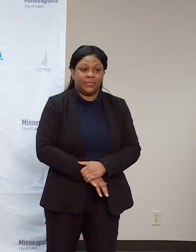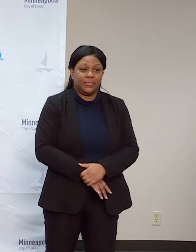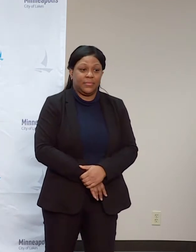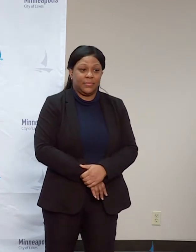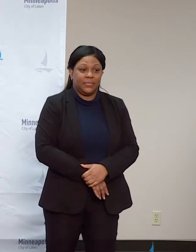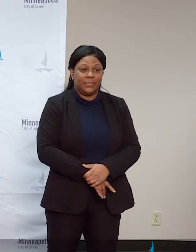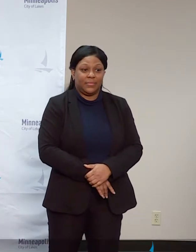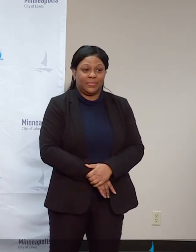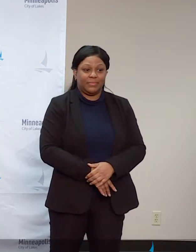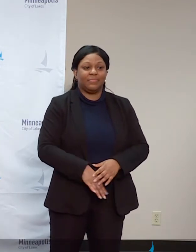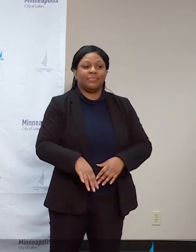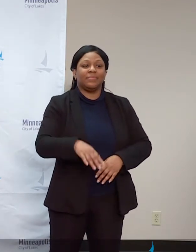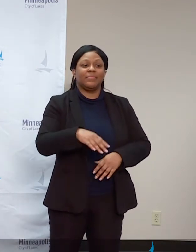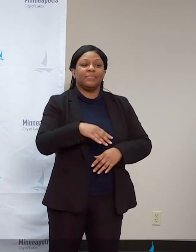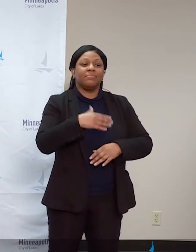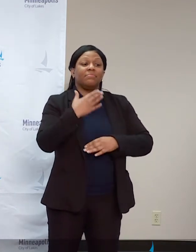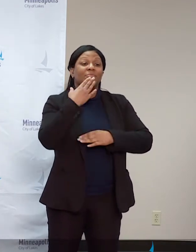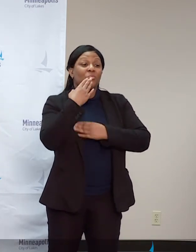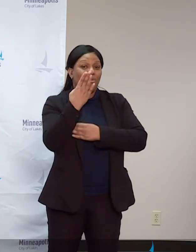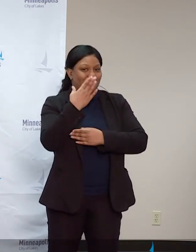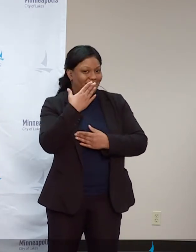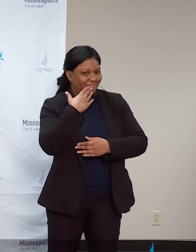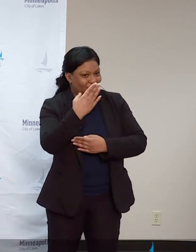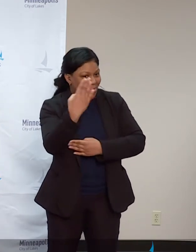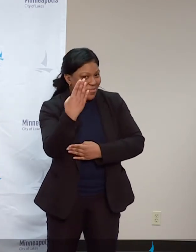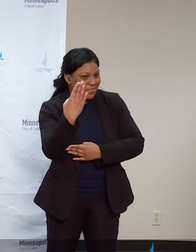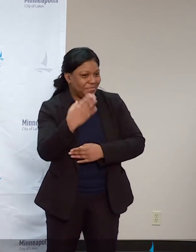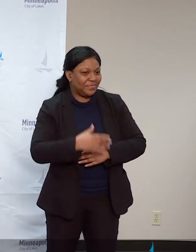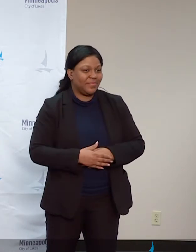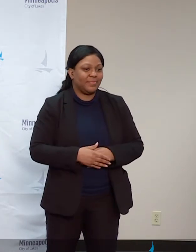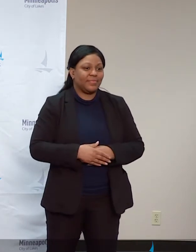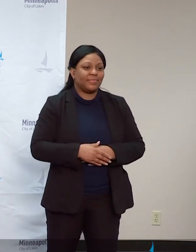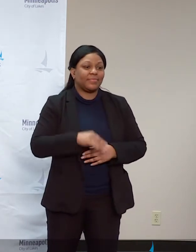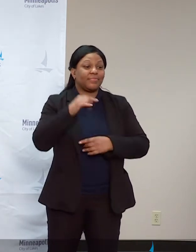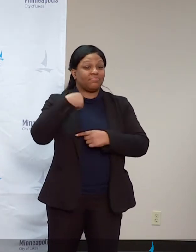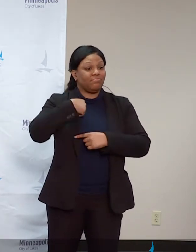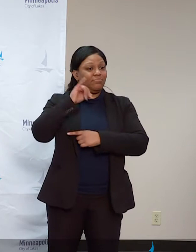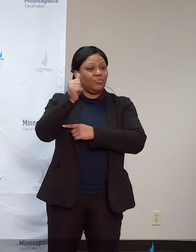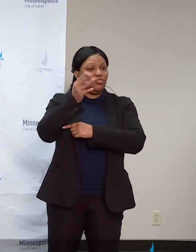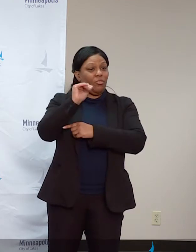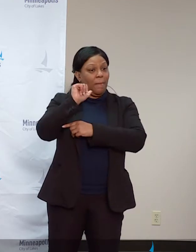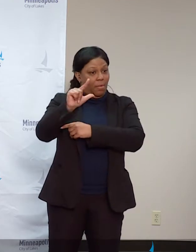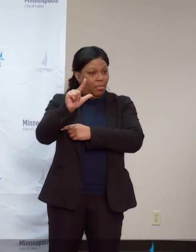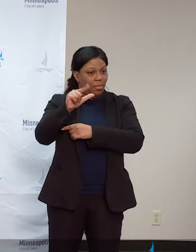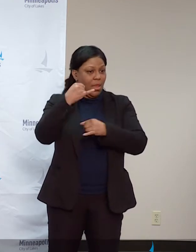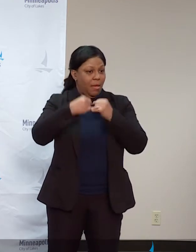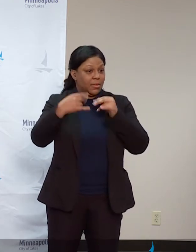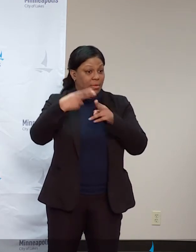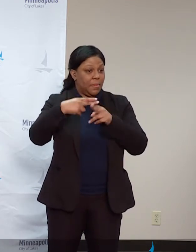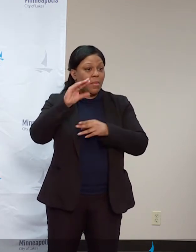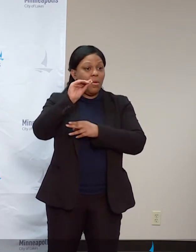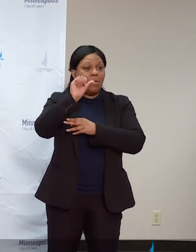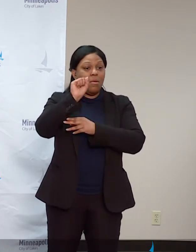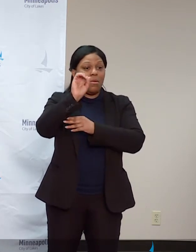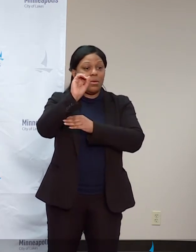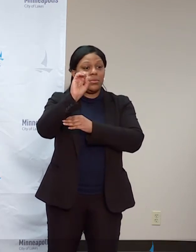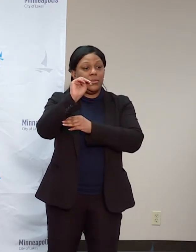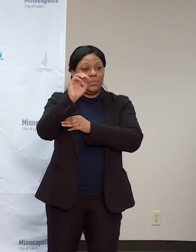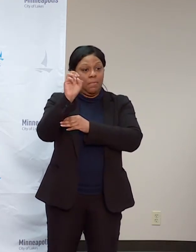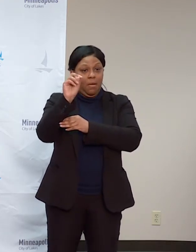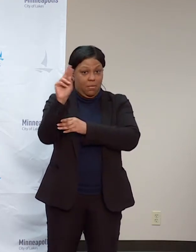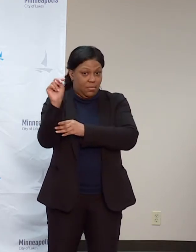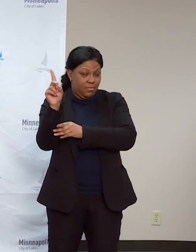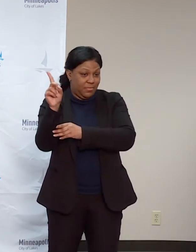Good morning. I'm a council member, Jamal Osman. I represent Ward 6 in the central Minneapolis.